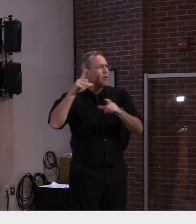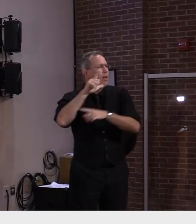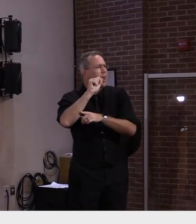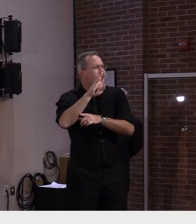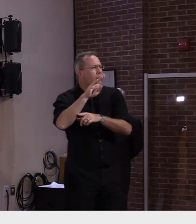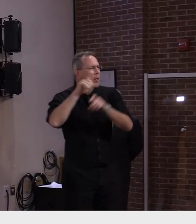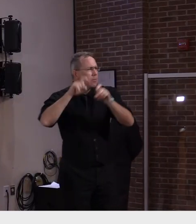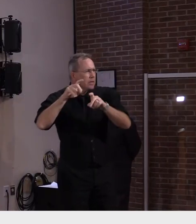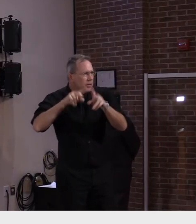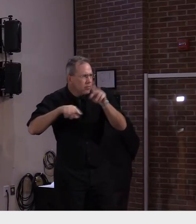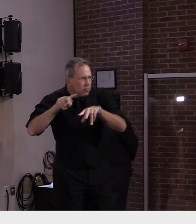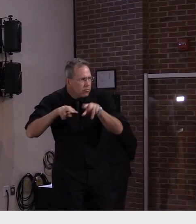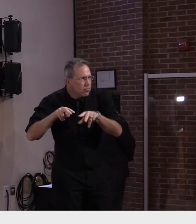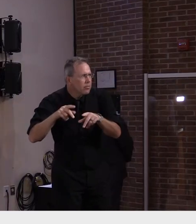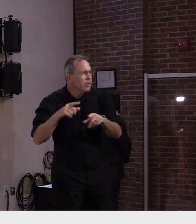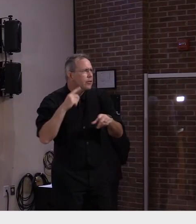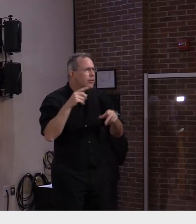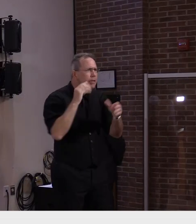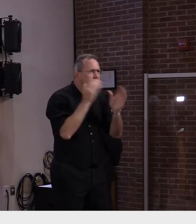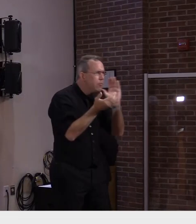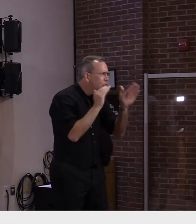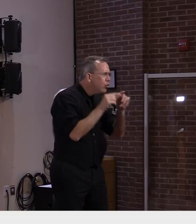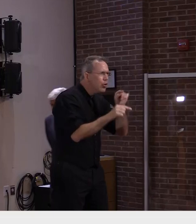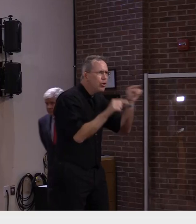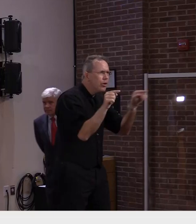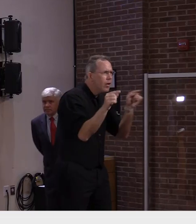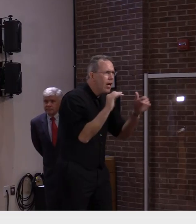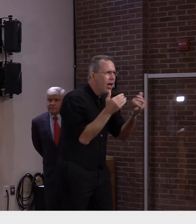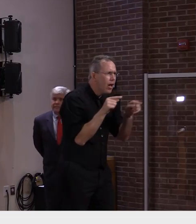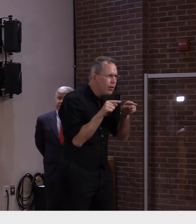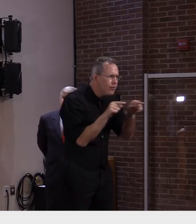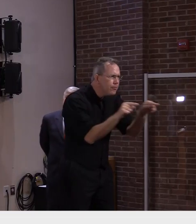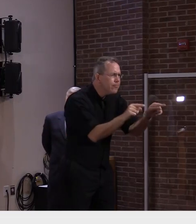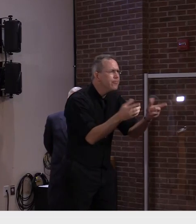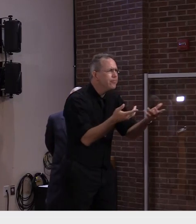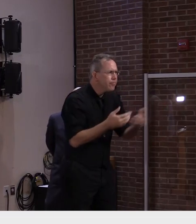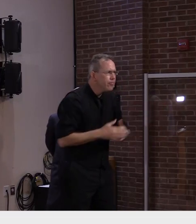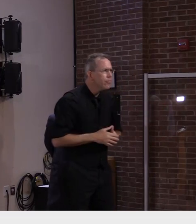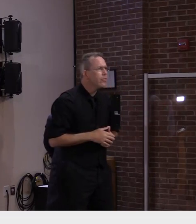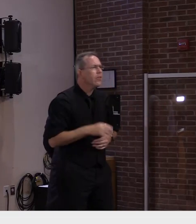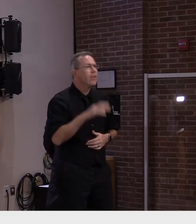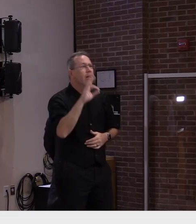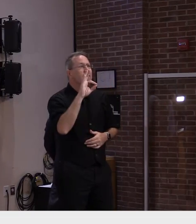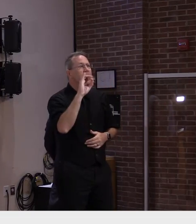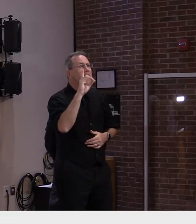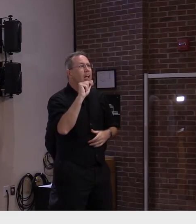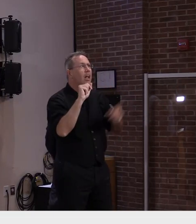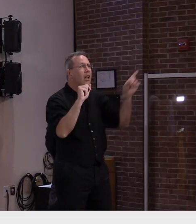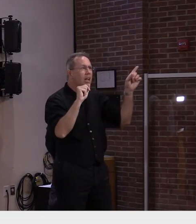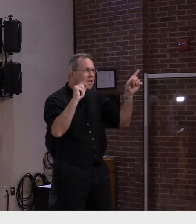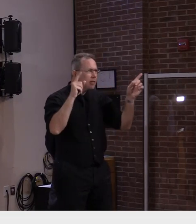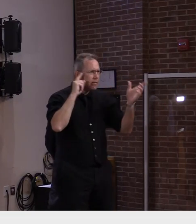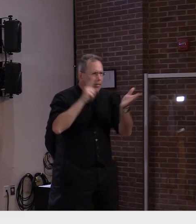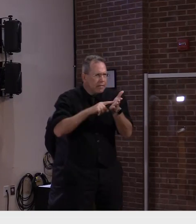and synthesized by people in the FDA and elsewhere. But the bottom line is